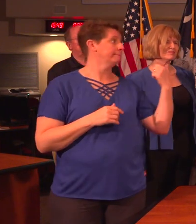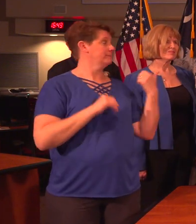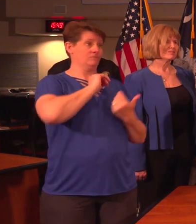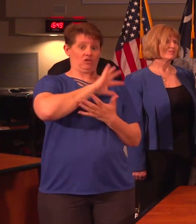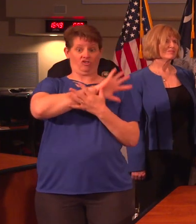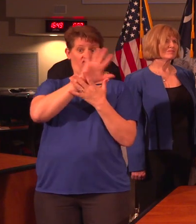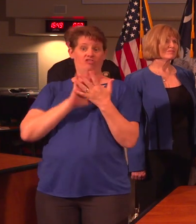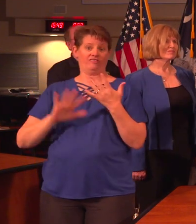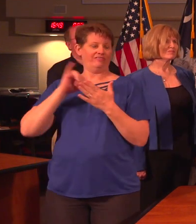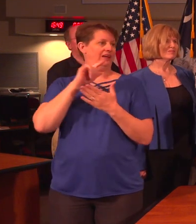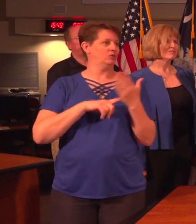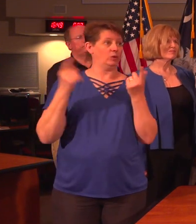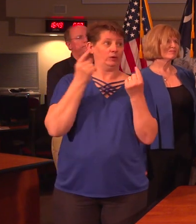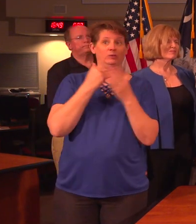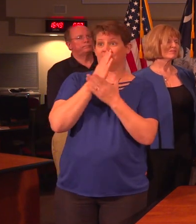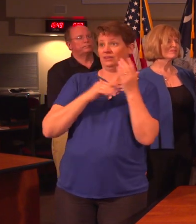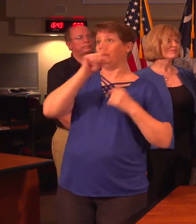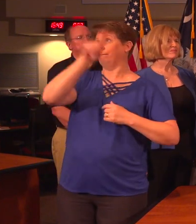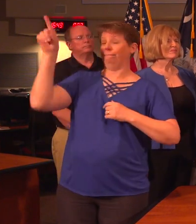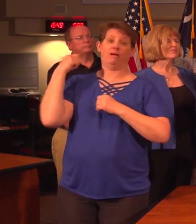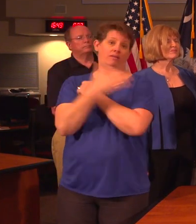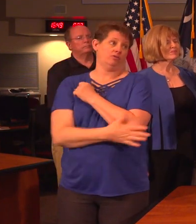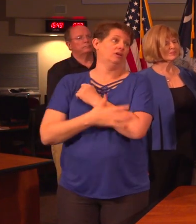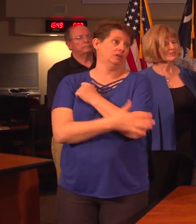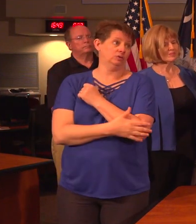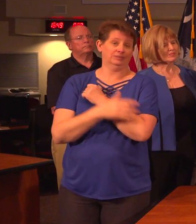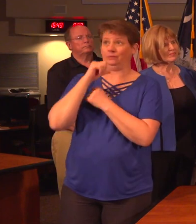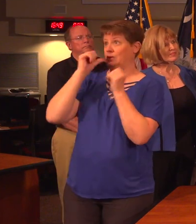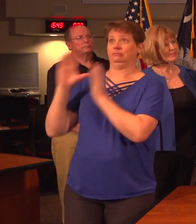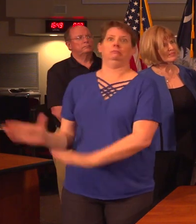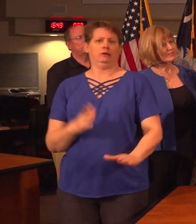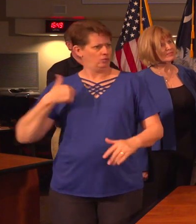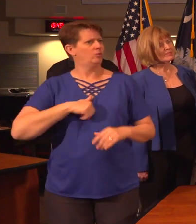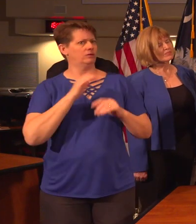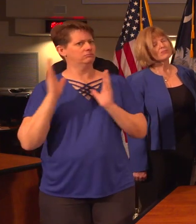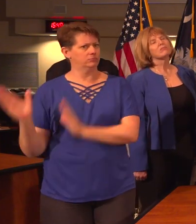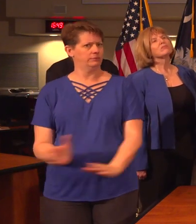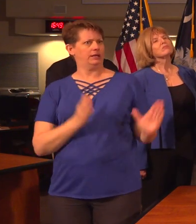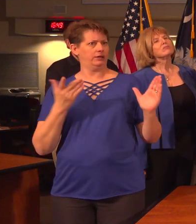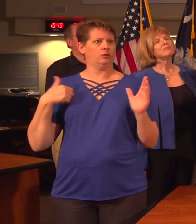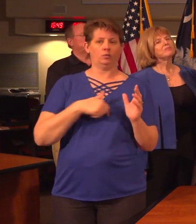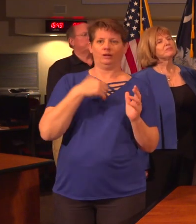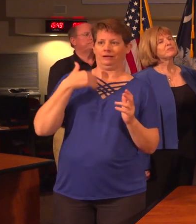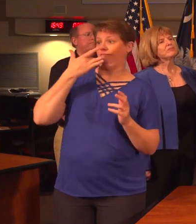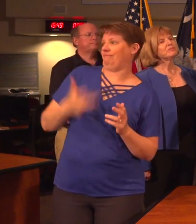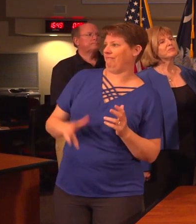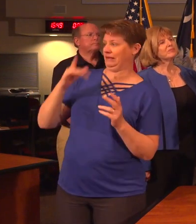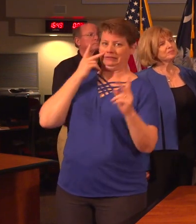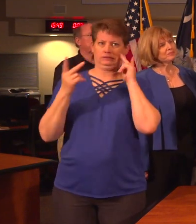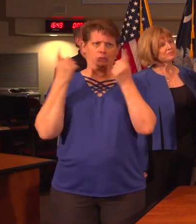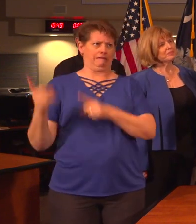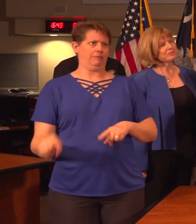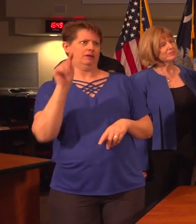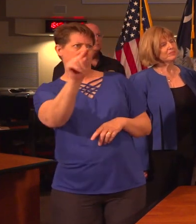of those things, of course, that's what they're doing in some of the other countries that we're not as prepared as we are. We had the good fortune of seeing